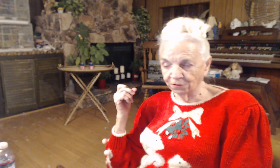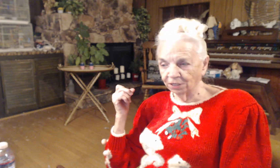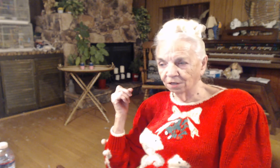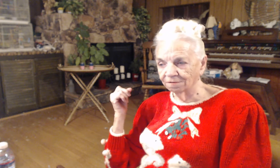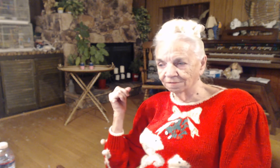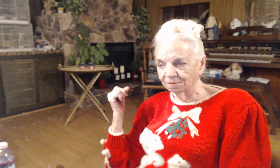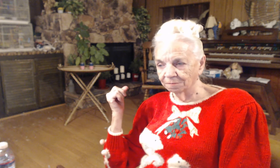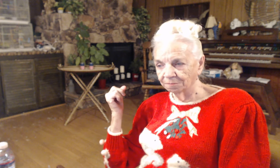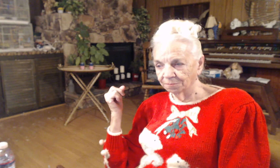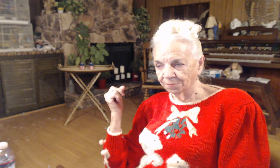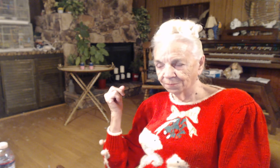off.